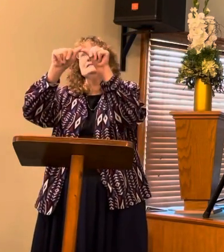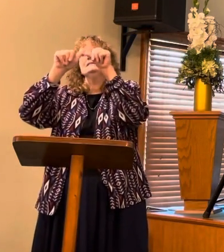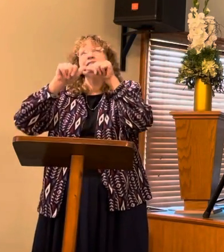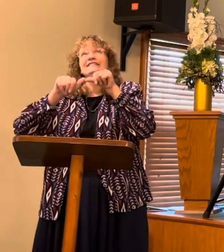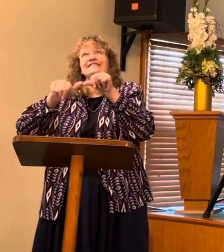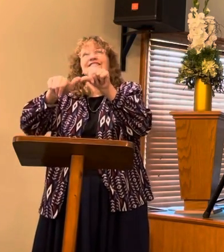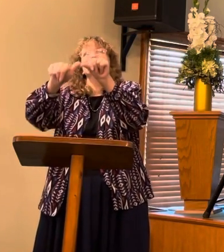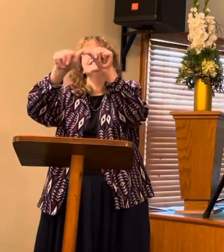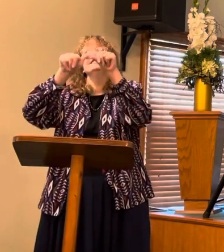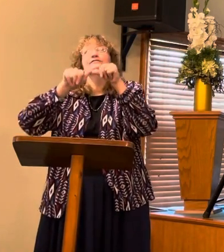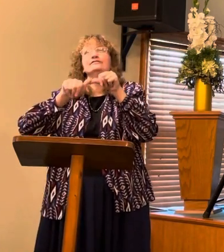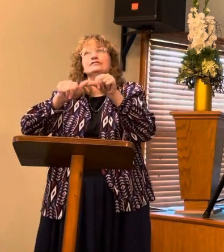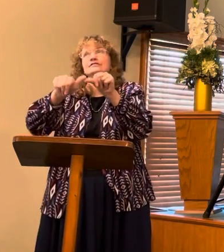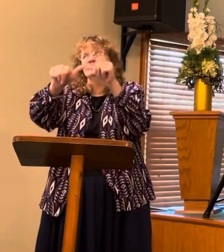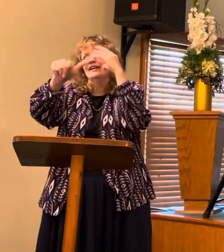never fade.